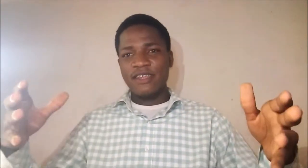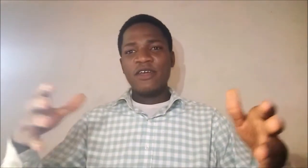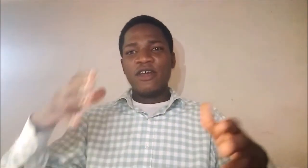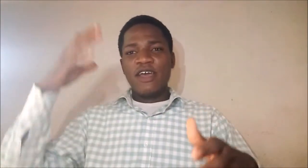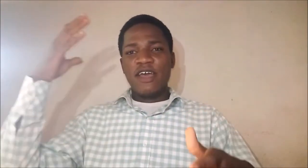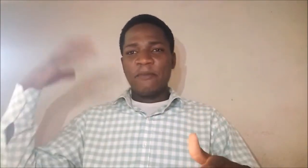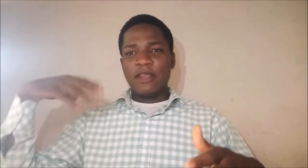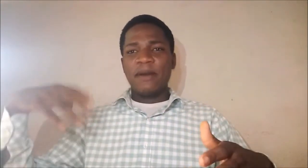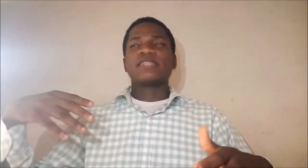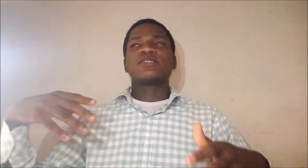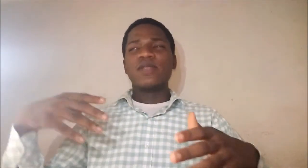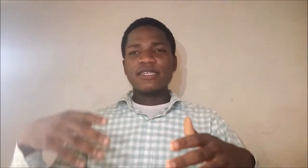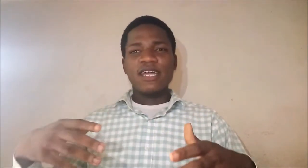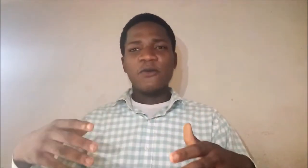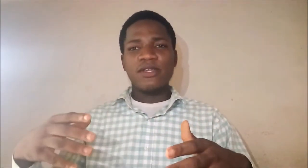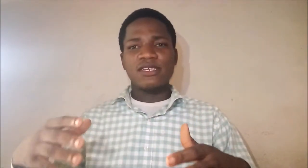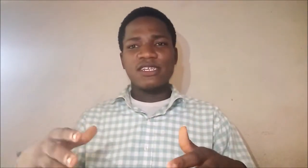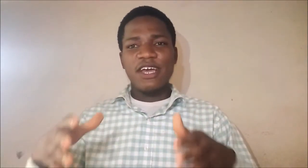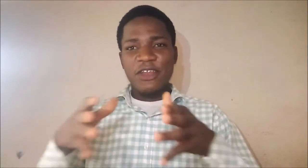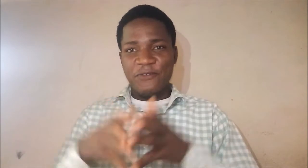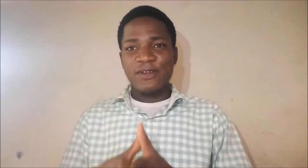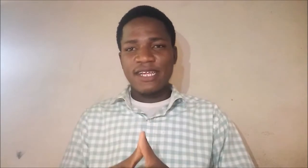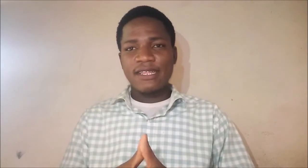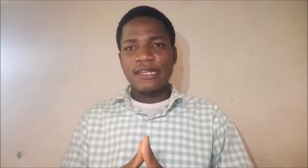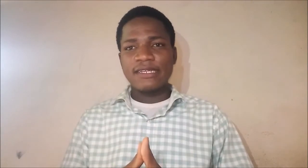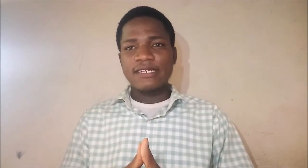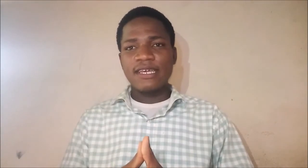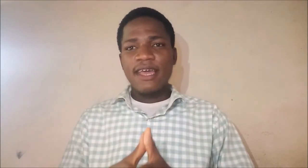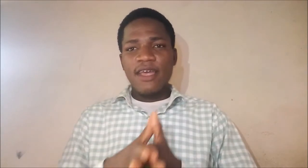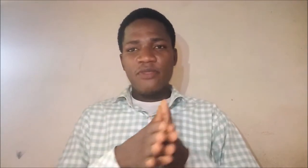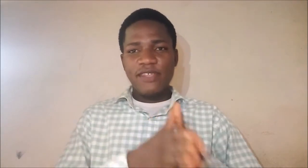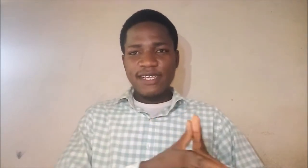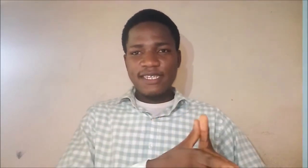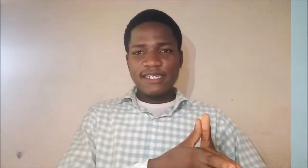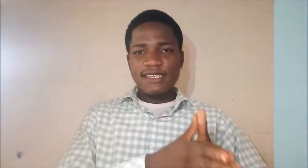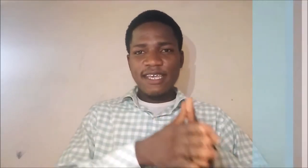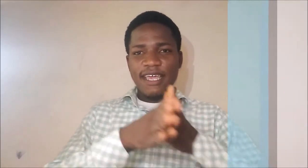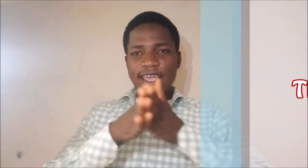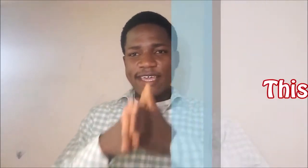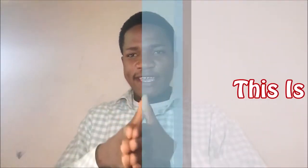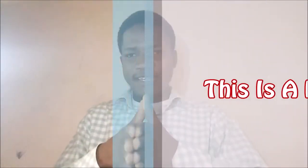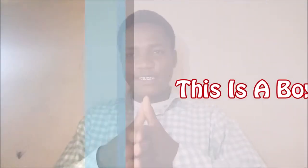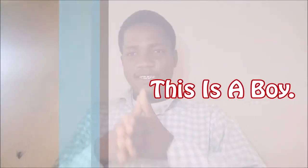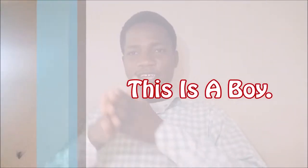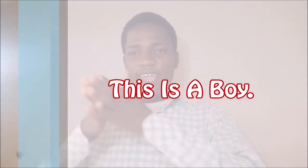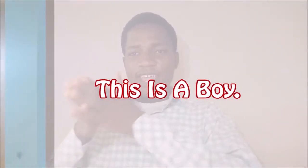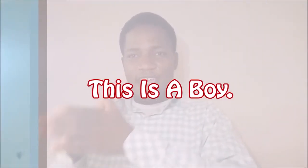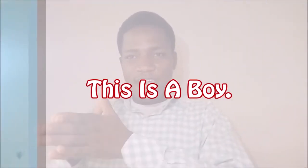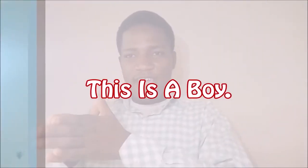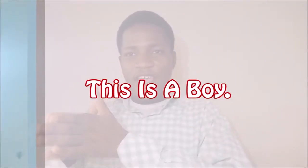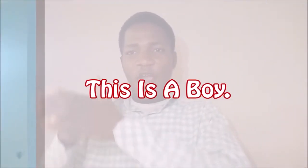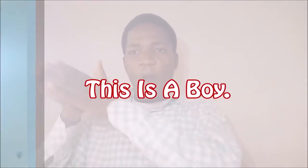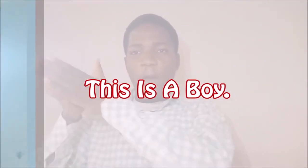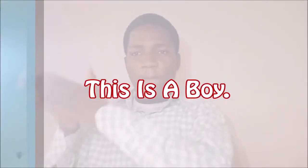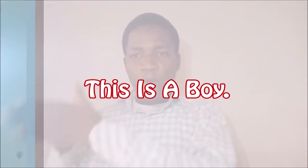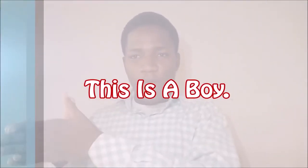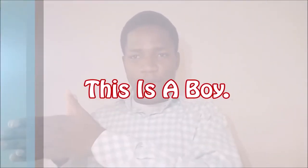in the past. So let's start with the first sentence. This is a boy.